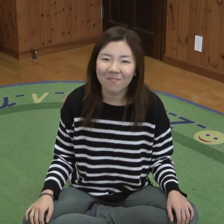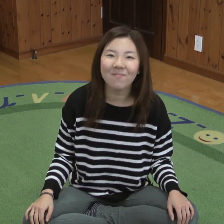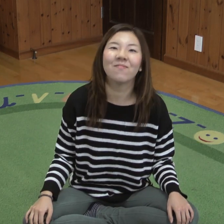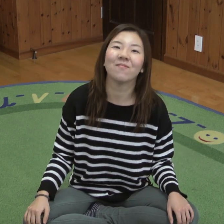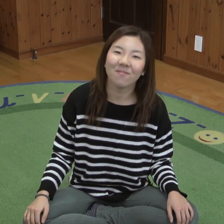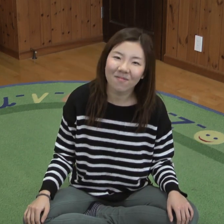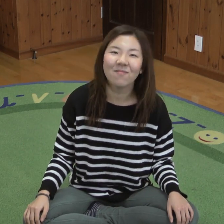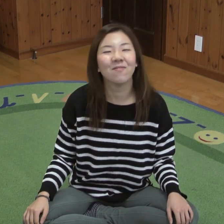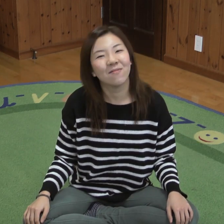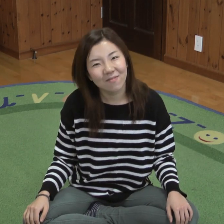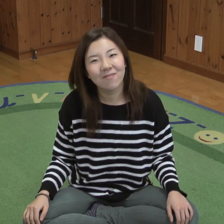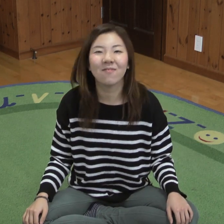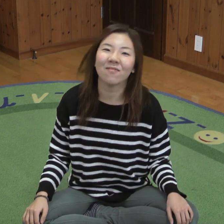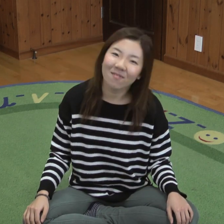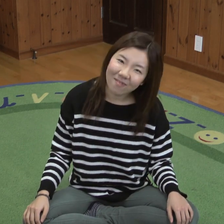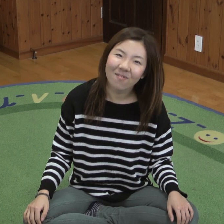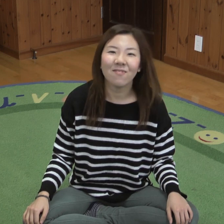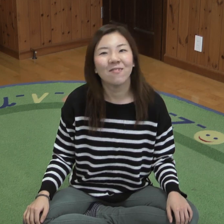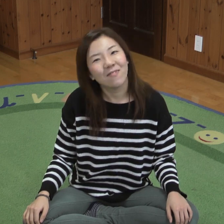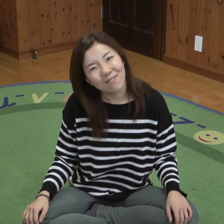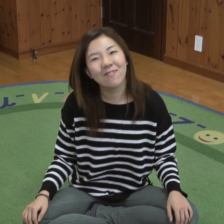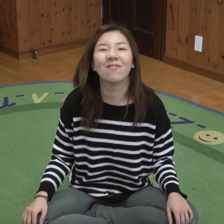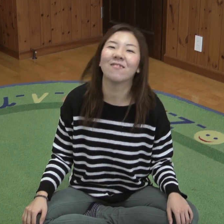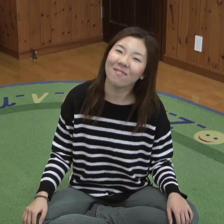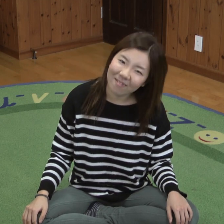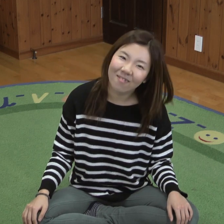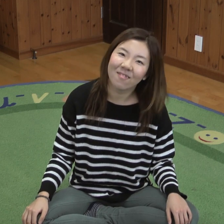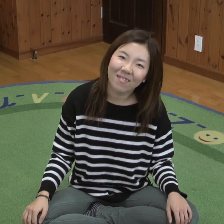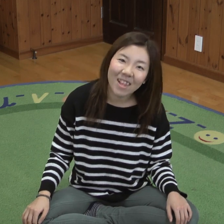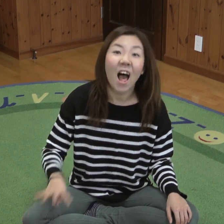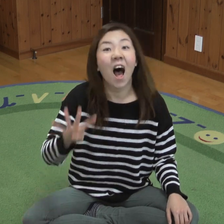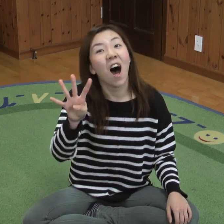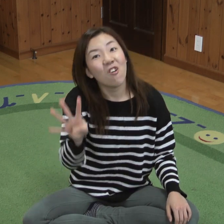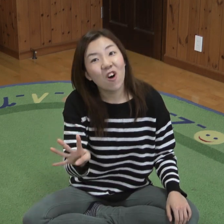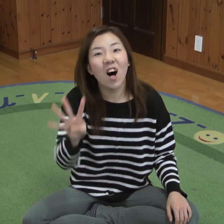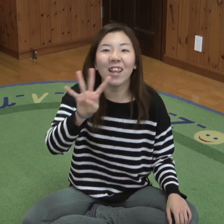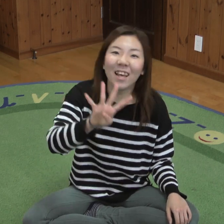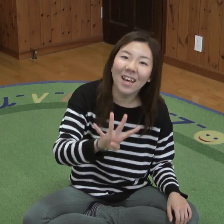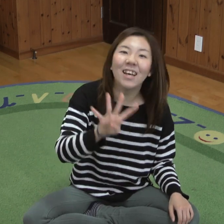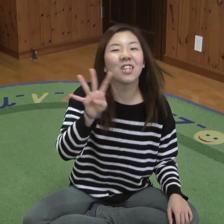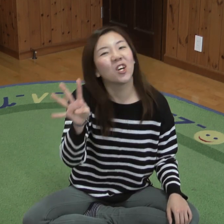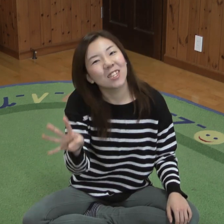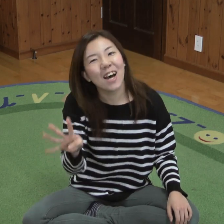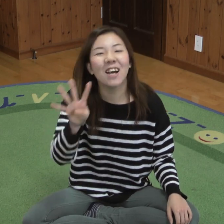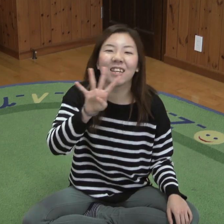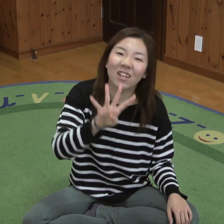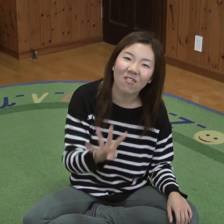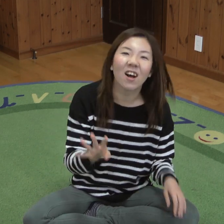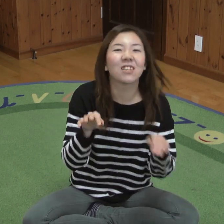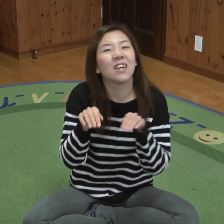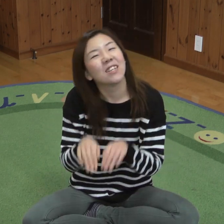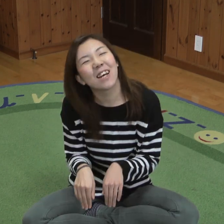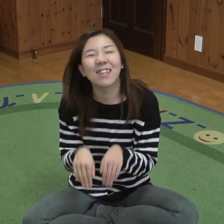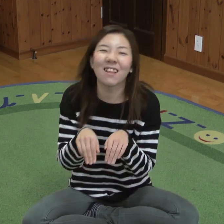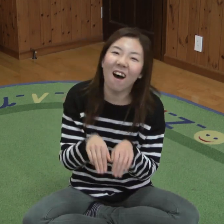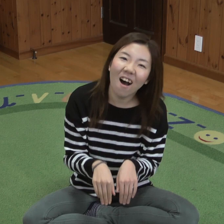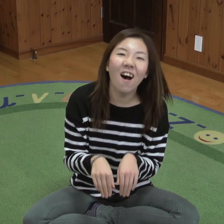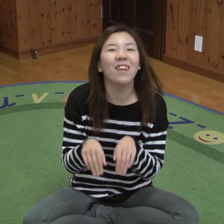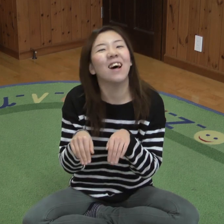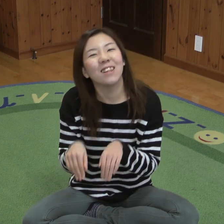Four Little Tiny Frogs Four Little Tiny Frogs sat on a